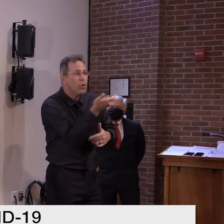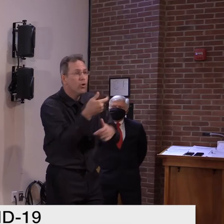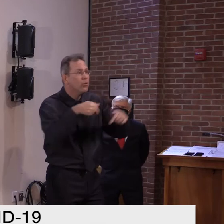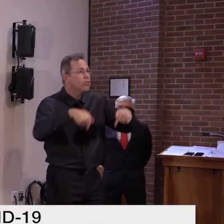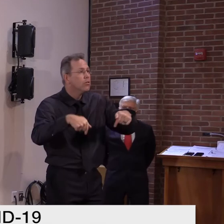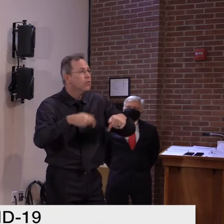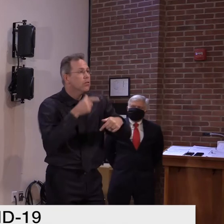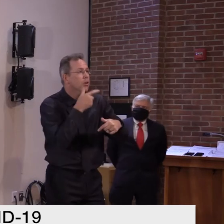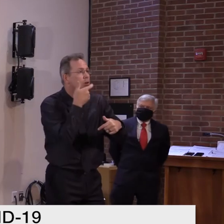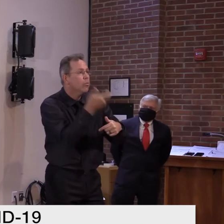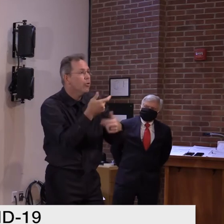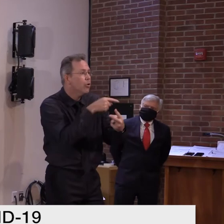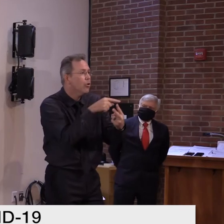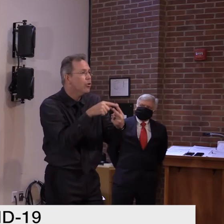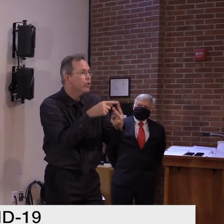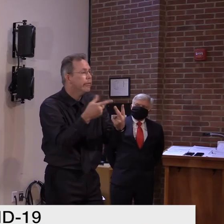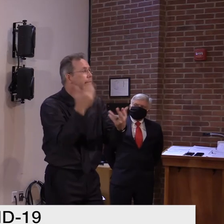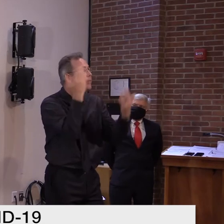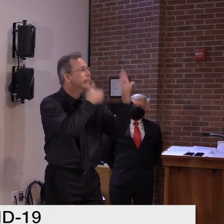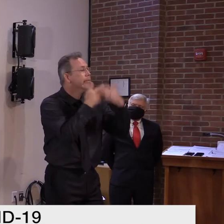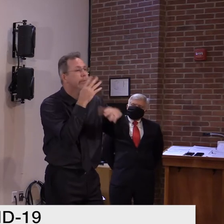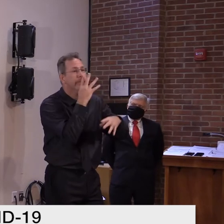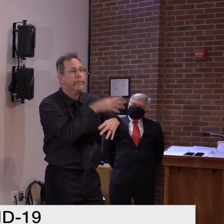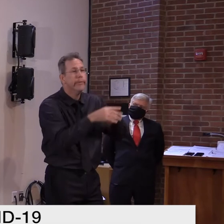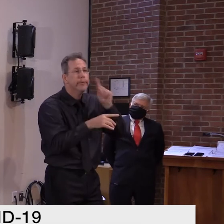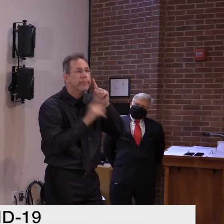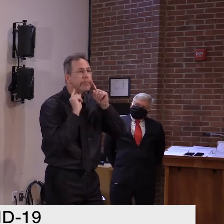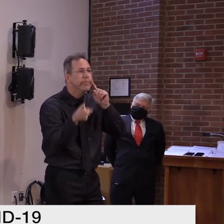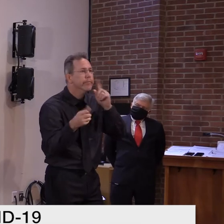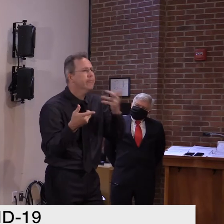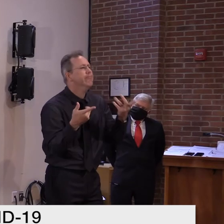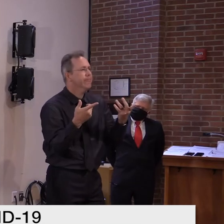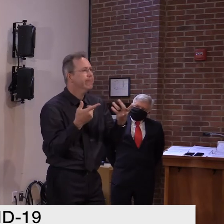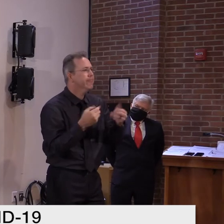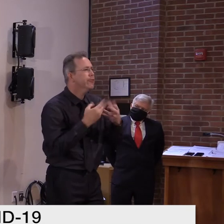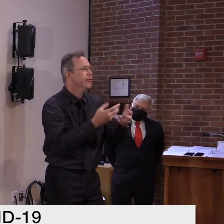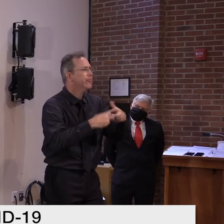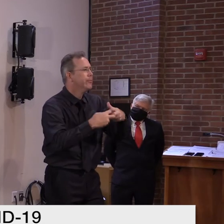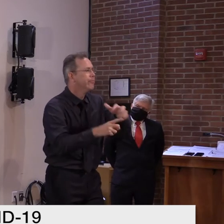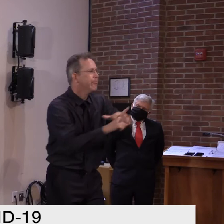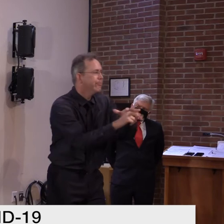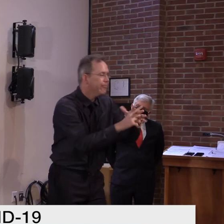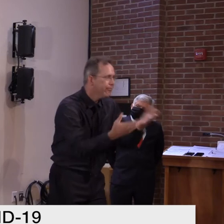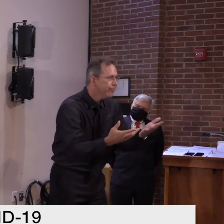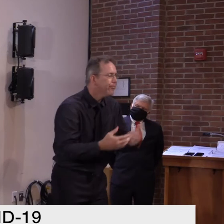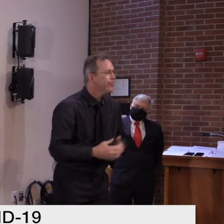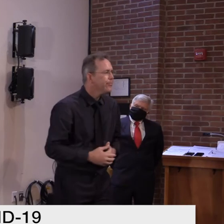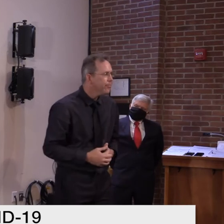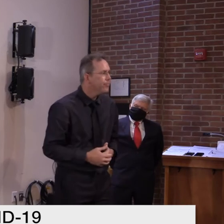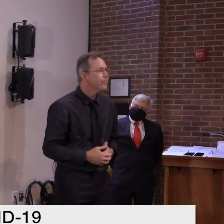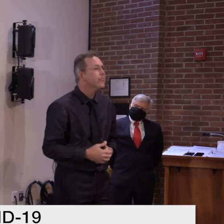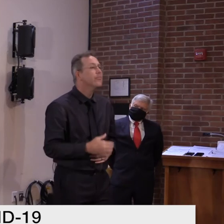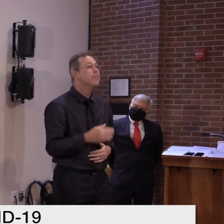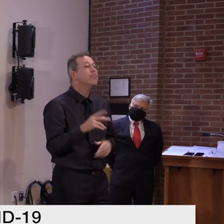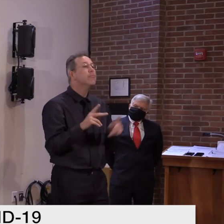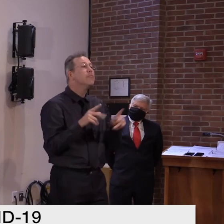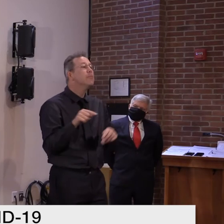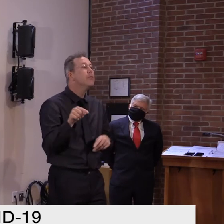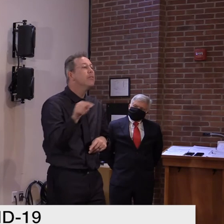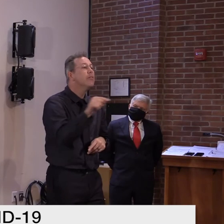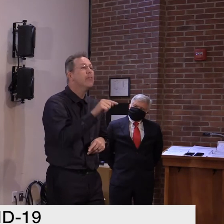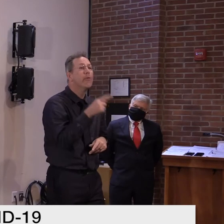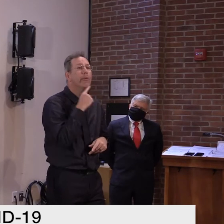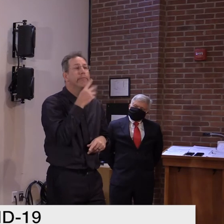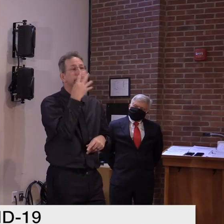a break, uh, an outbreak. So again, it's people letting their guard down, um, not adhering to some of the guidance that we're,